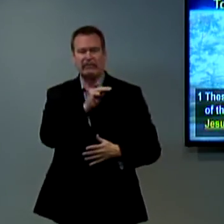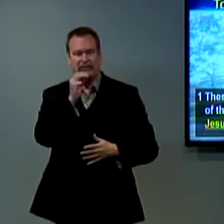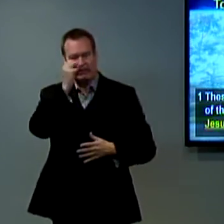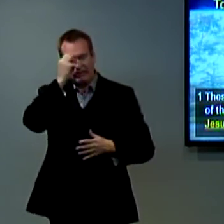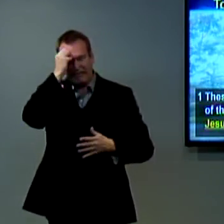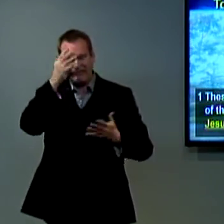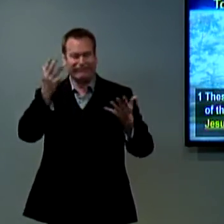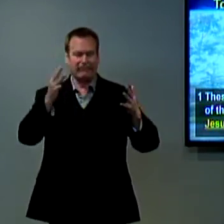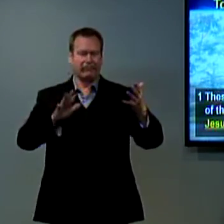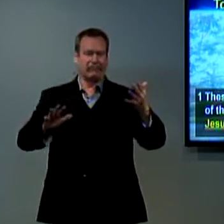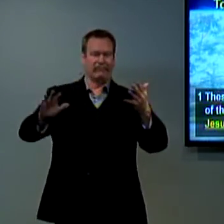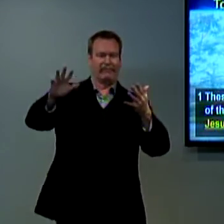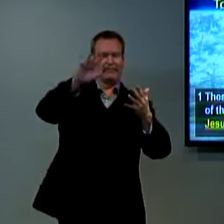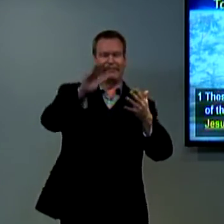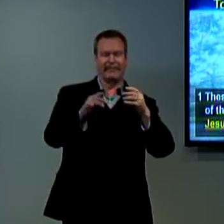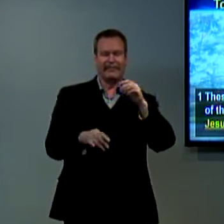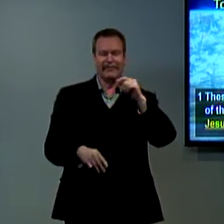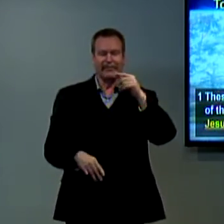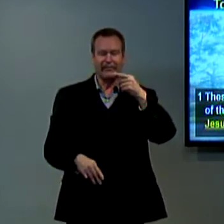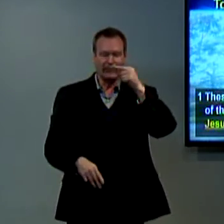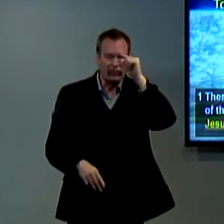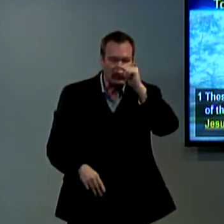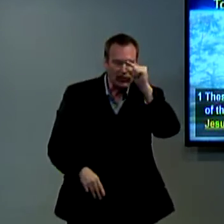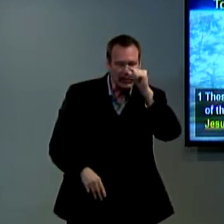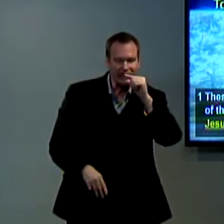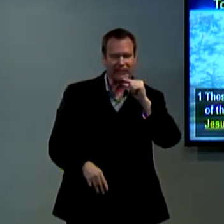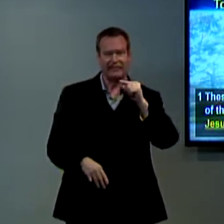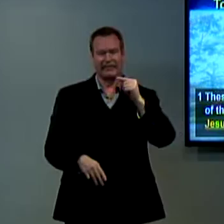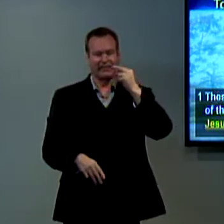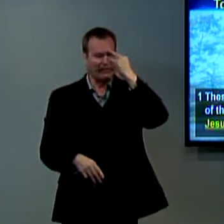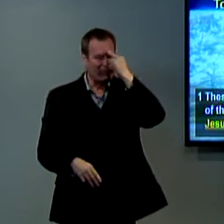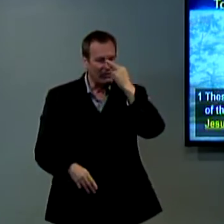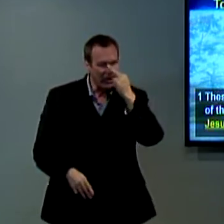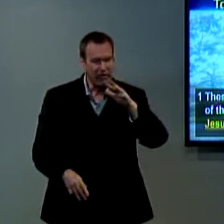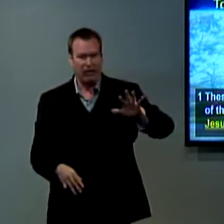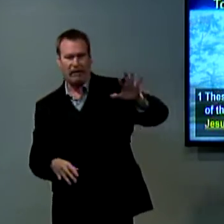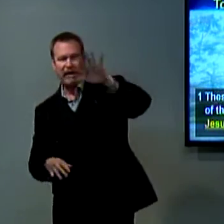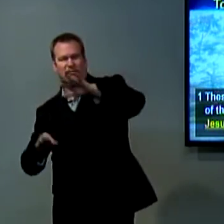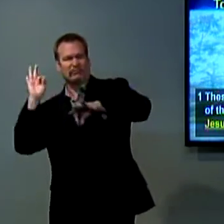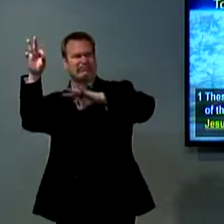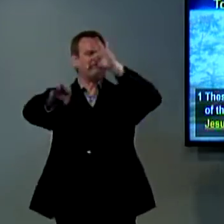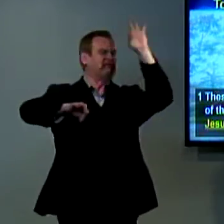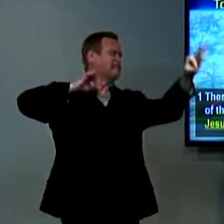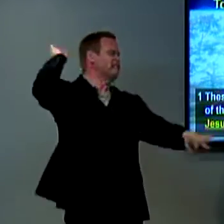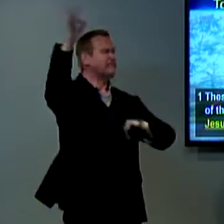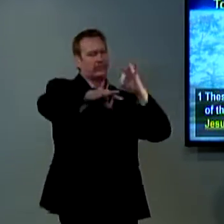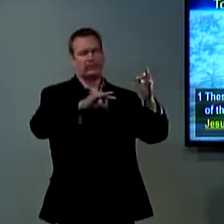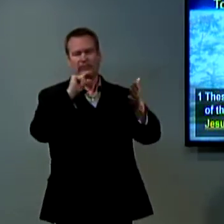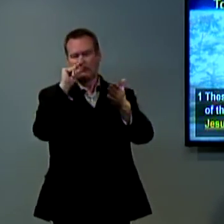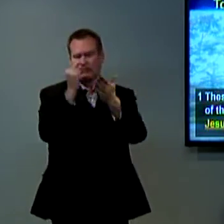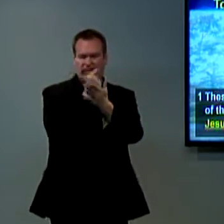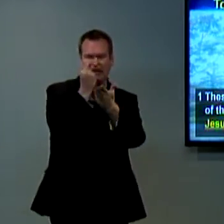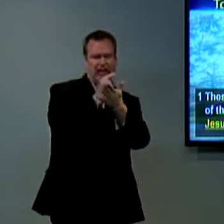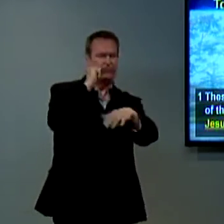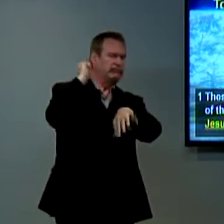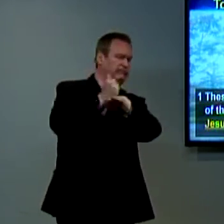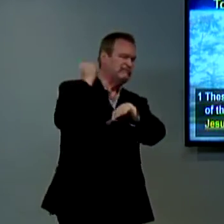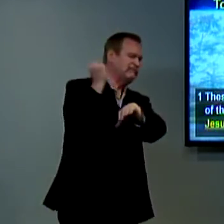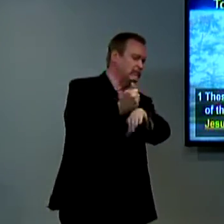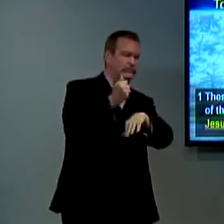but God called him to be a missionary to the Greek world to the Greek and Roman world of that day and he preached the gospel